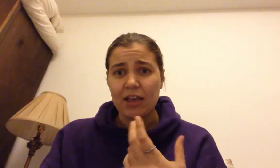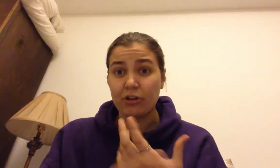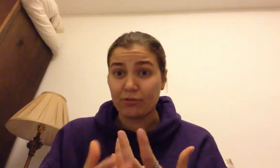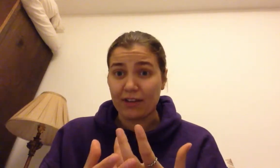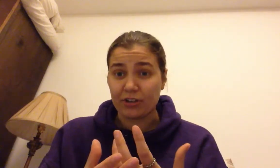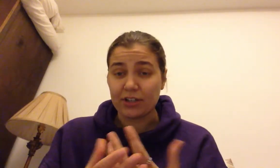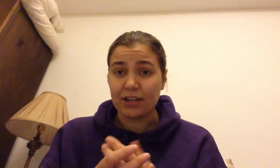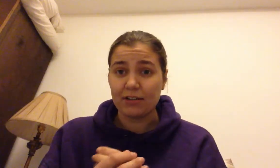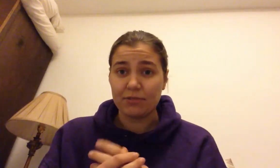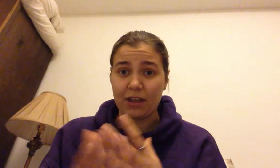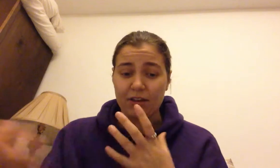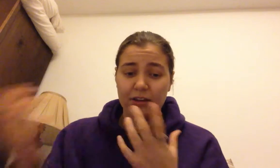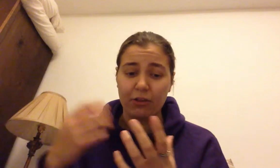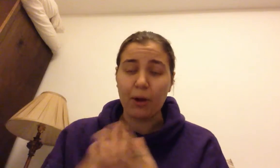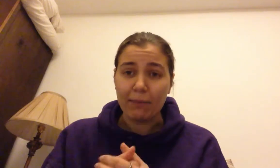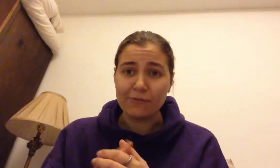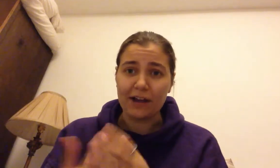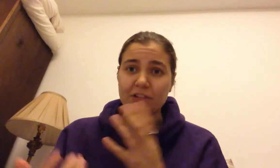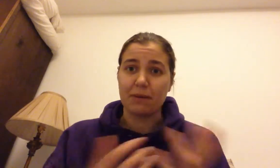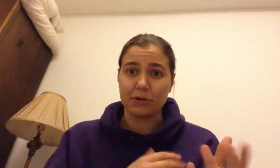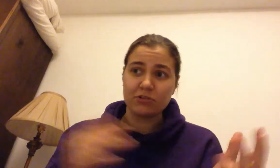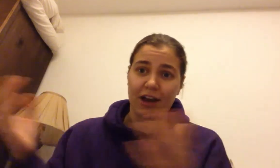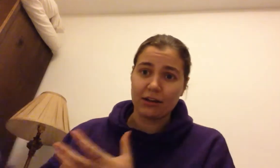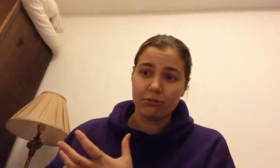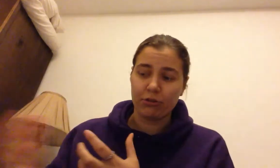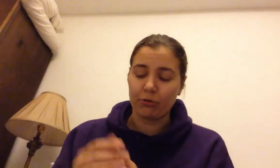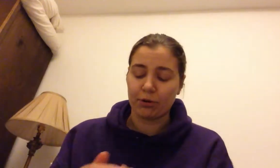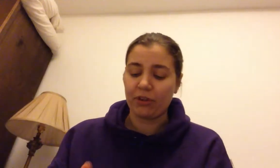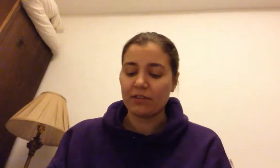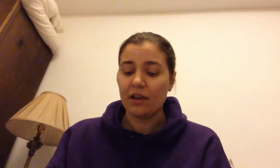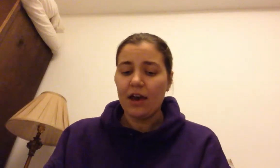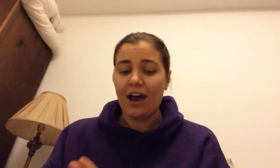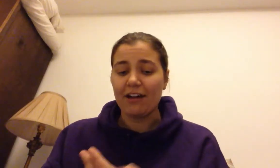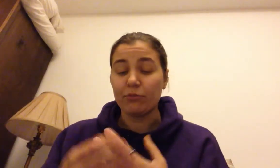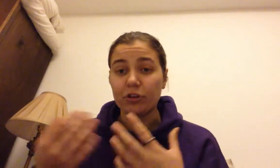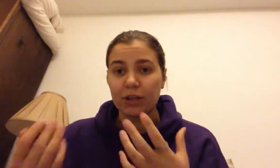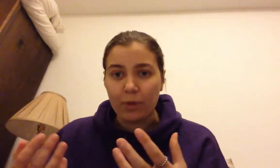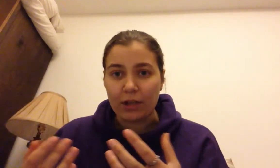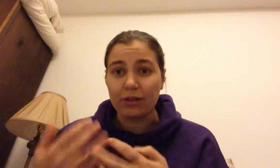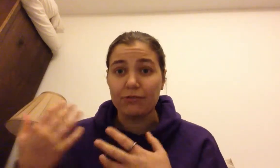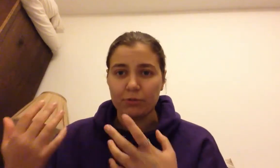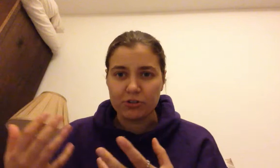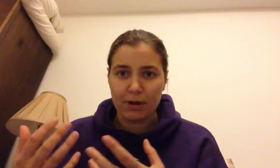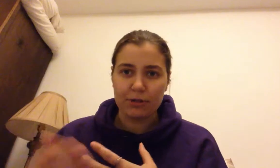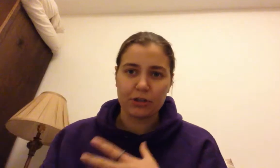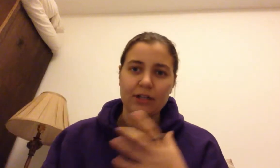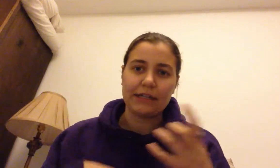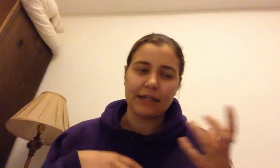advisor and, you know, the primary faculty member who's guiding you through the whole process. Um, certainly where you live and which department you're in and kind